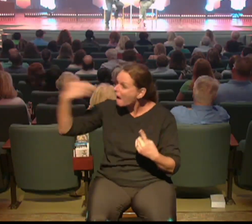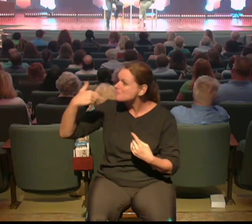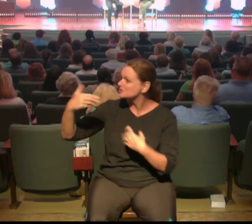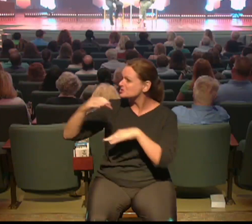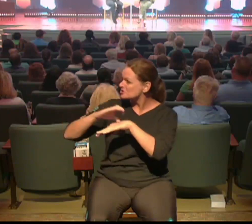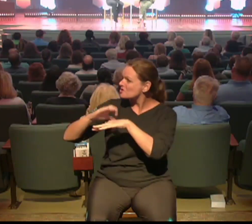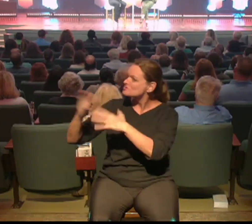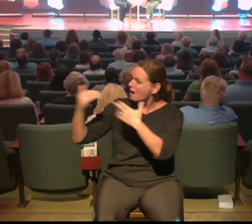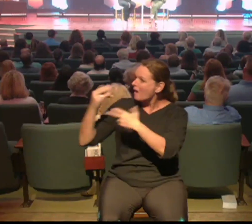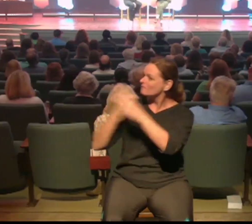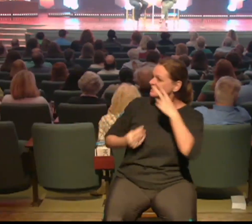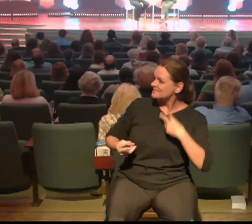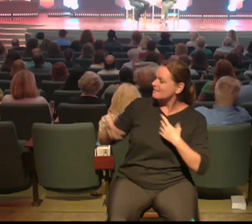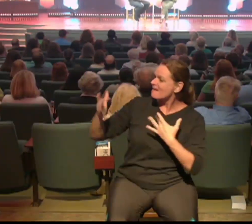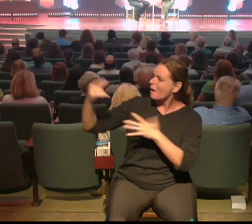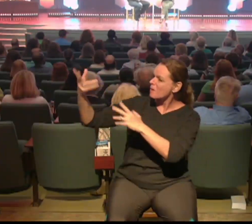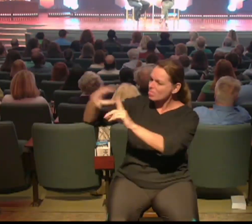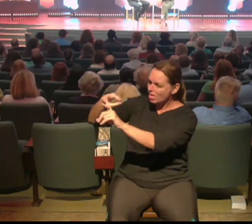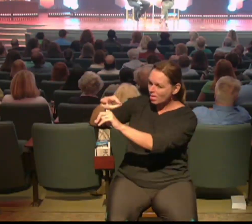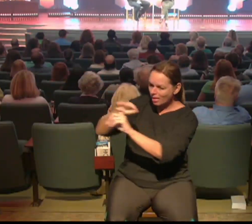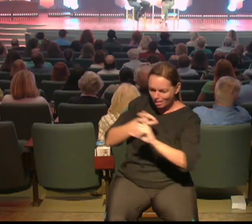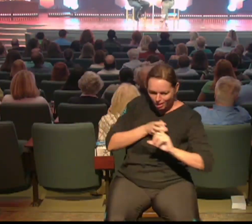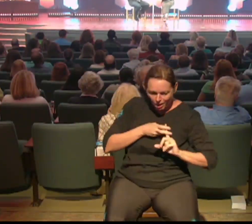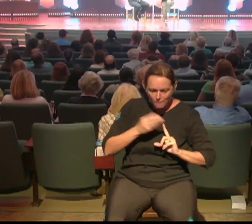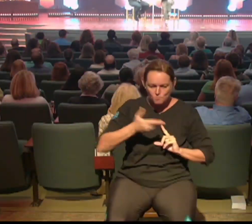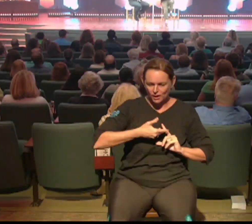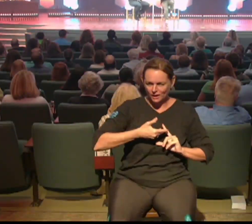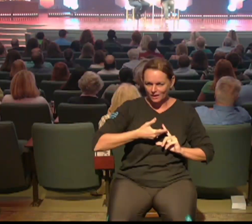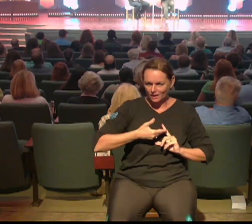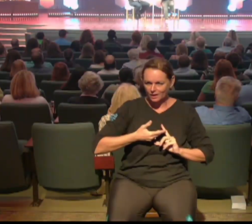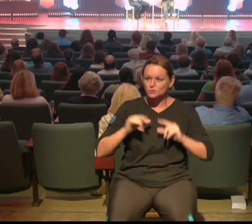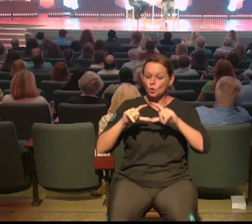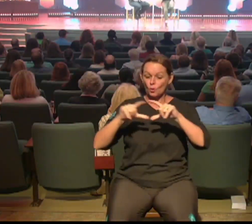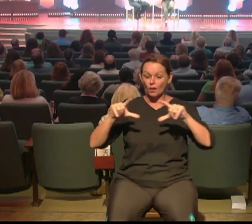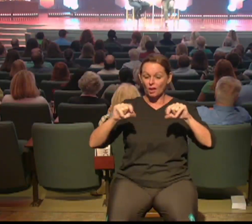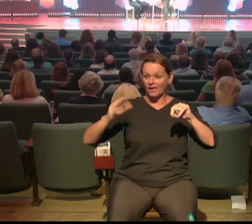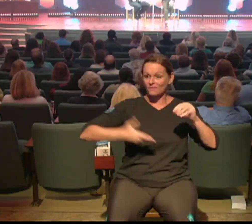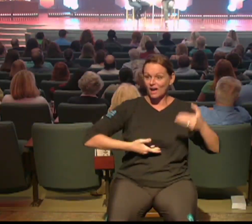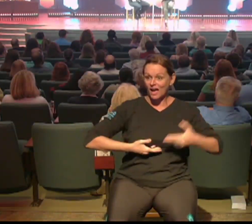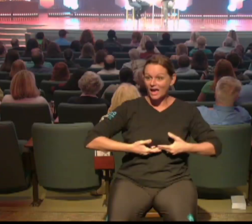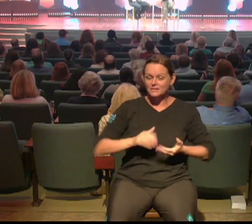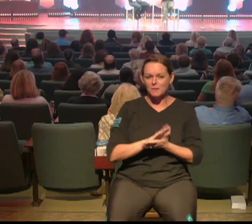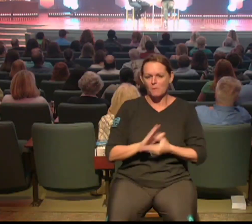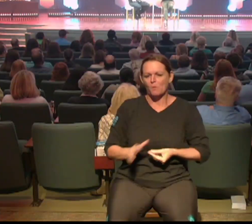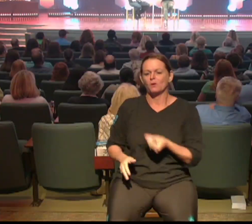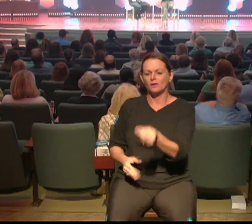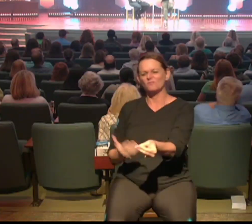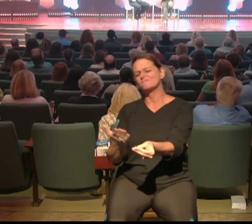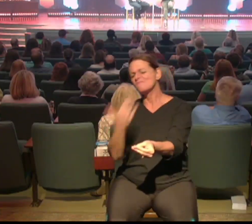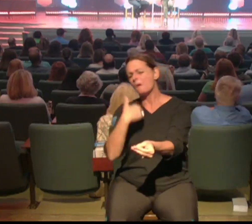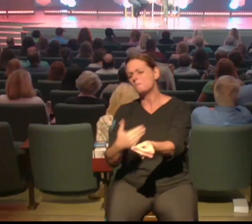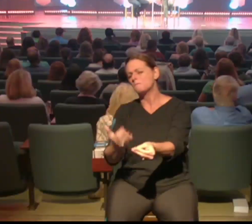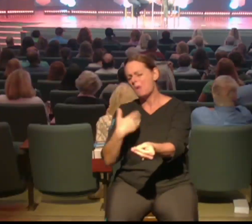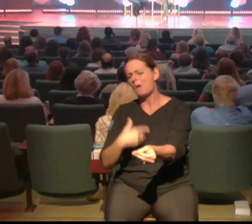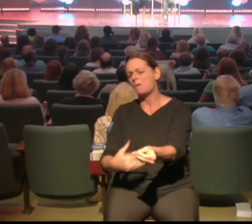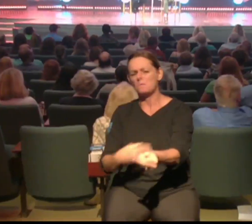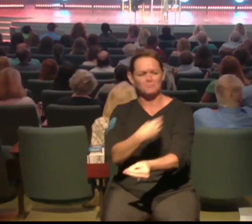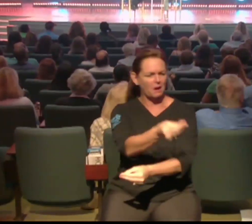Sundays of the entire year. Yeah, while I'm up here, I just want to give a shout out to all the girls of the house at all of our locations. I'm so